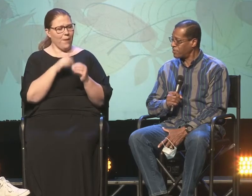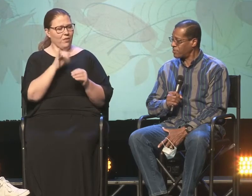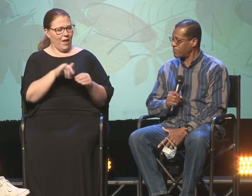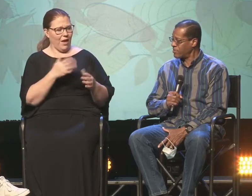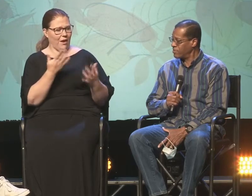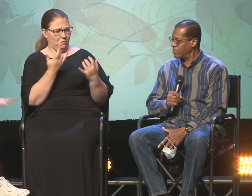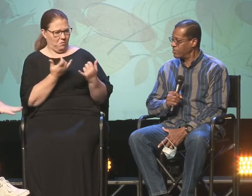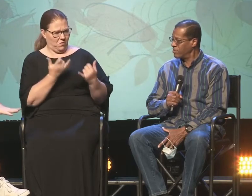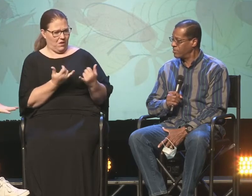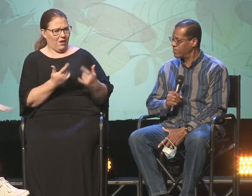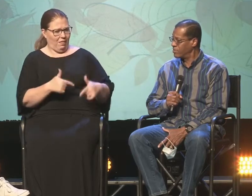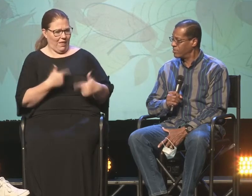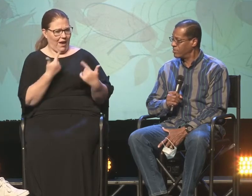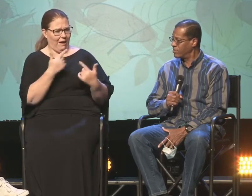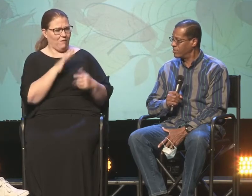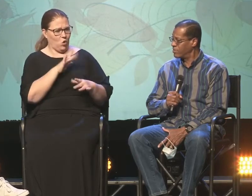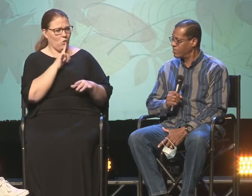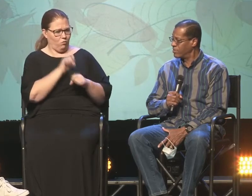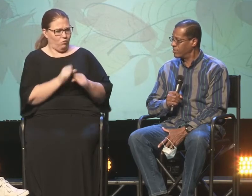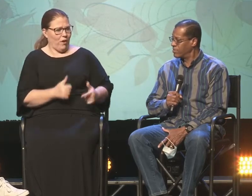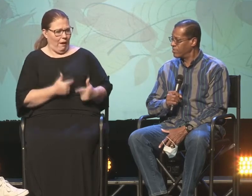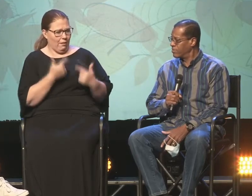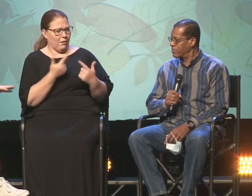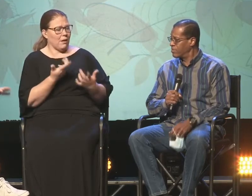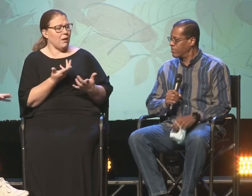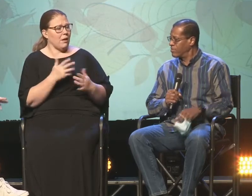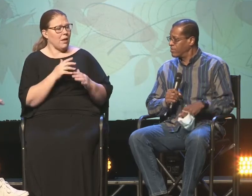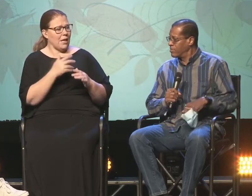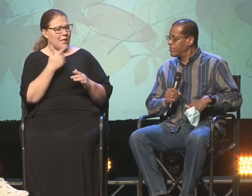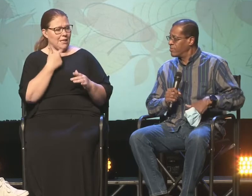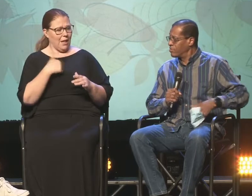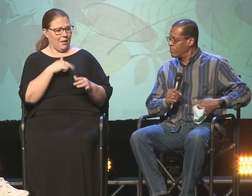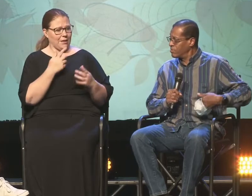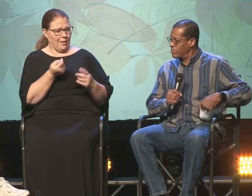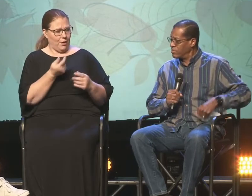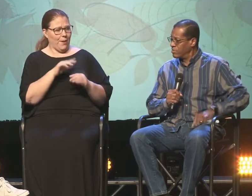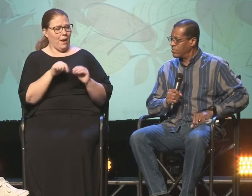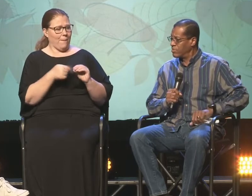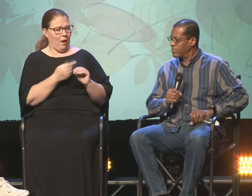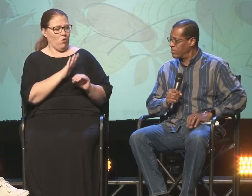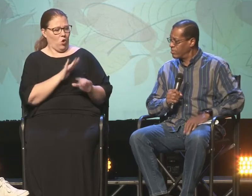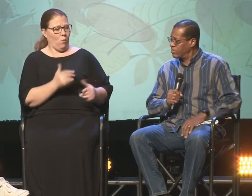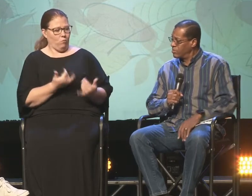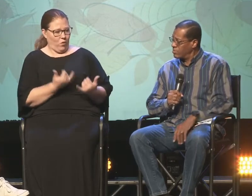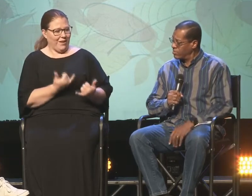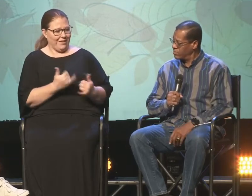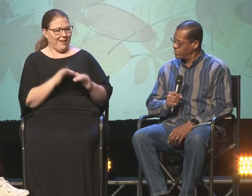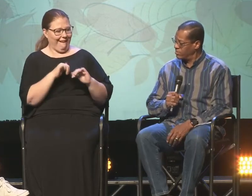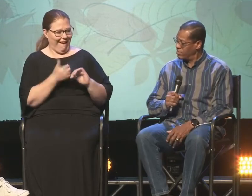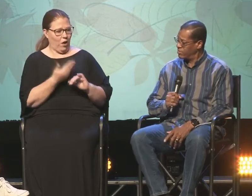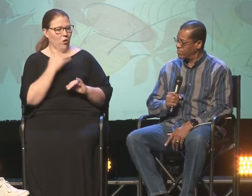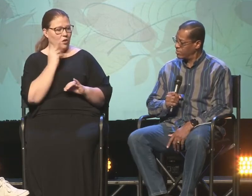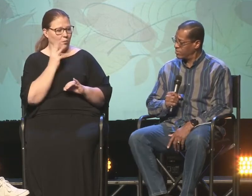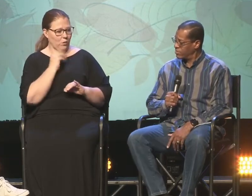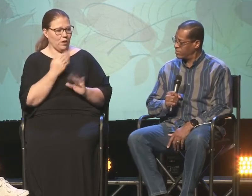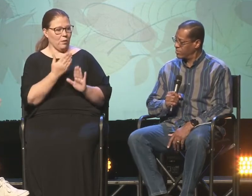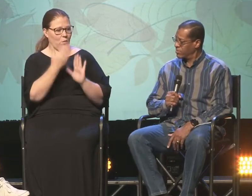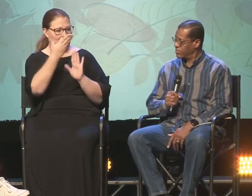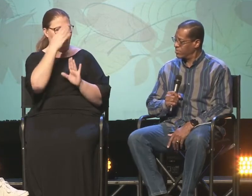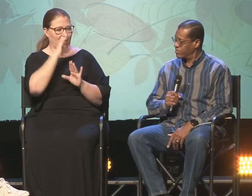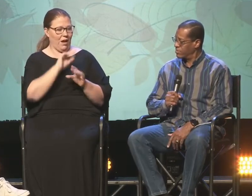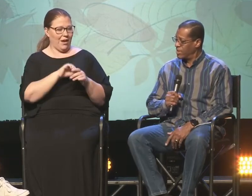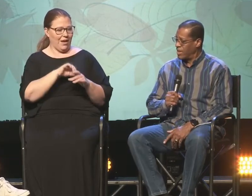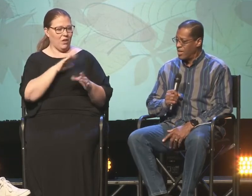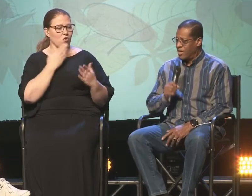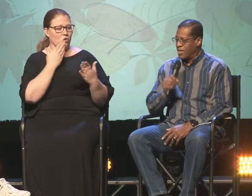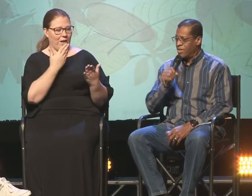present life and your kind of reality, tell us a little bit about your present and how you're, you know, experiencing the presence of God in your